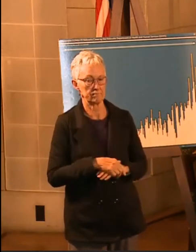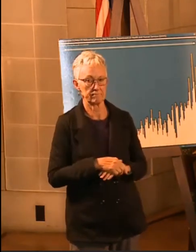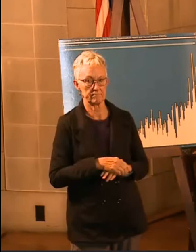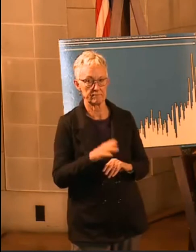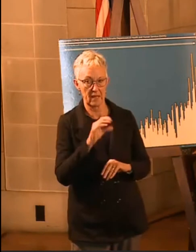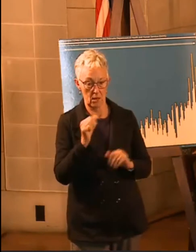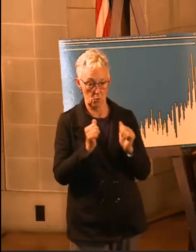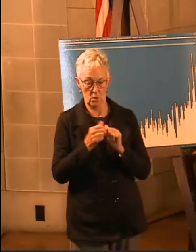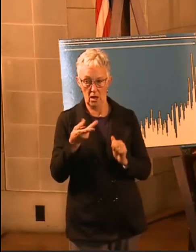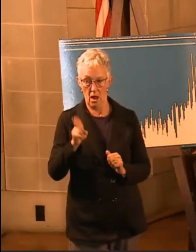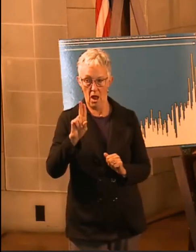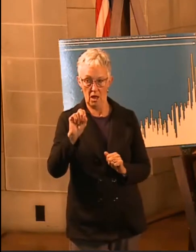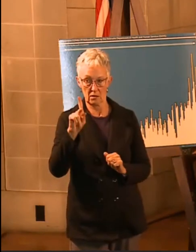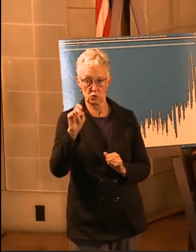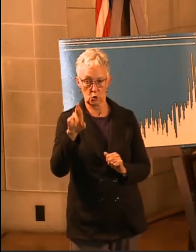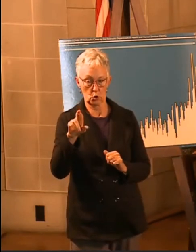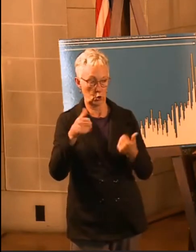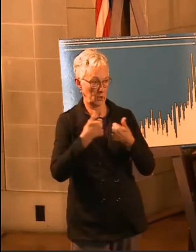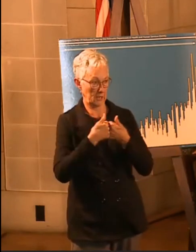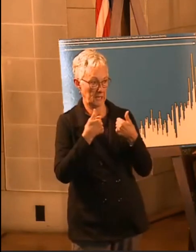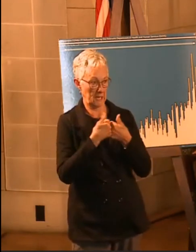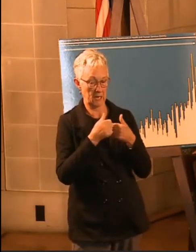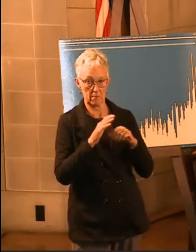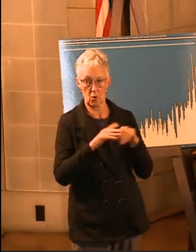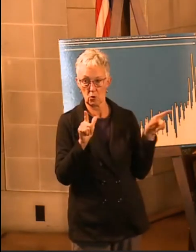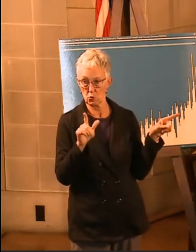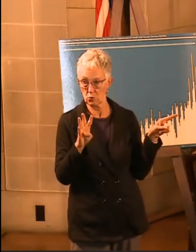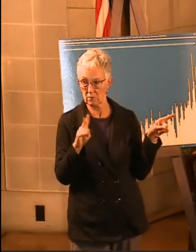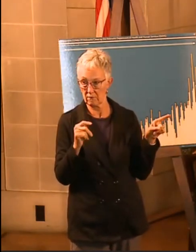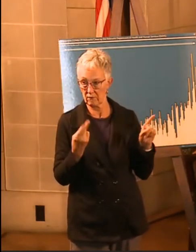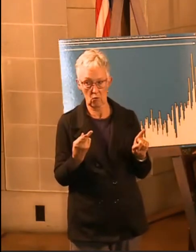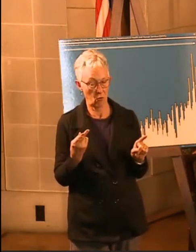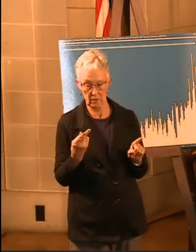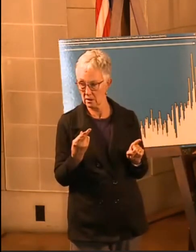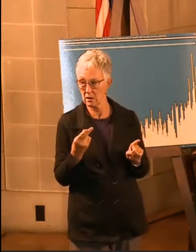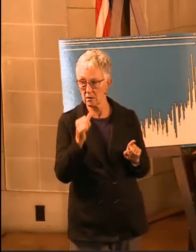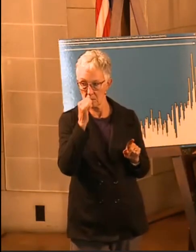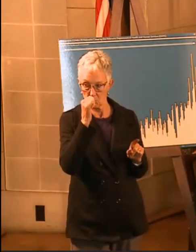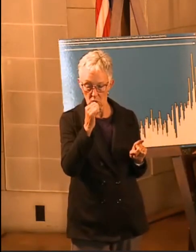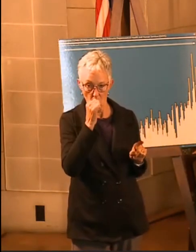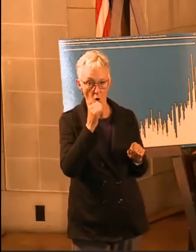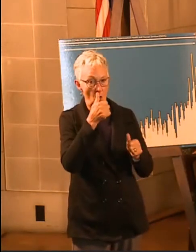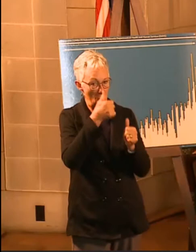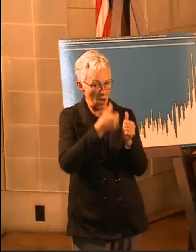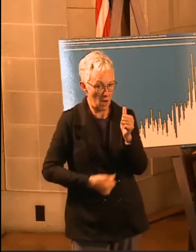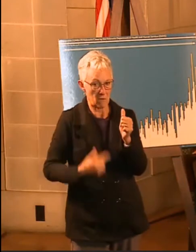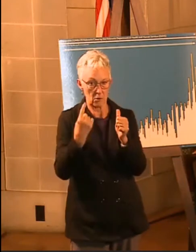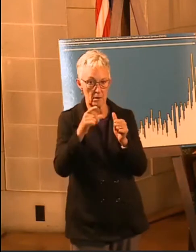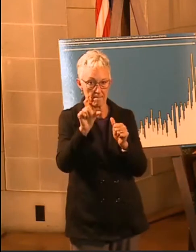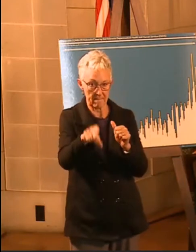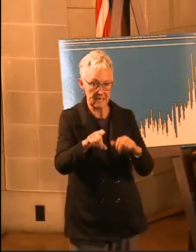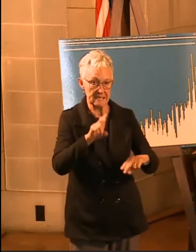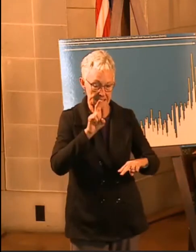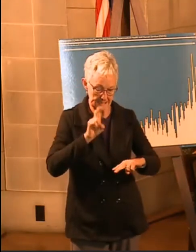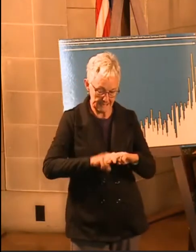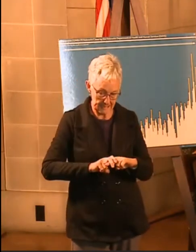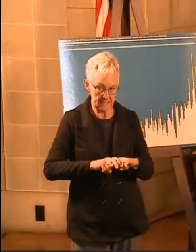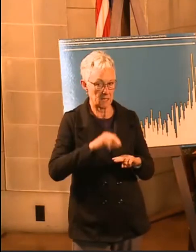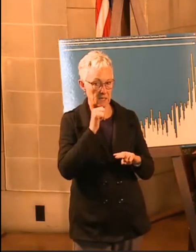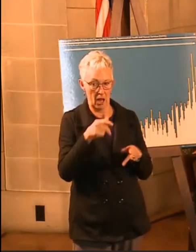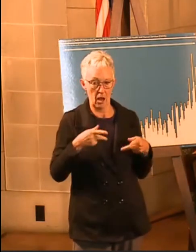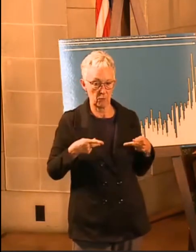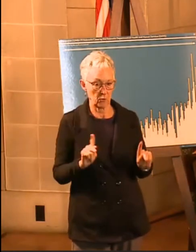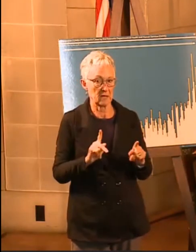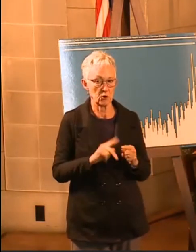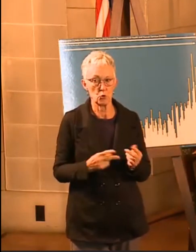Husker game on the 24th, that will mean that bars, again, everybody's going to have to have a seat in that bar. You'll have to have a seat in that bar. You will not be able